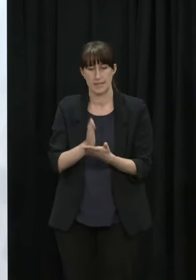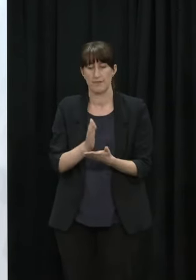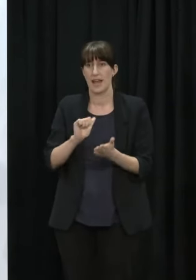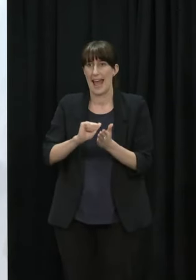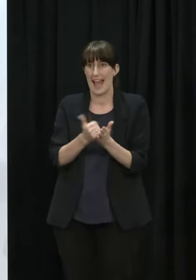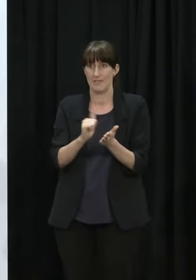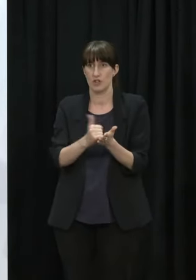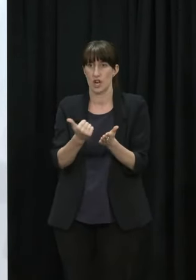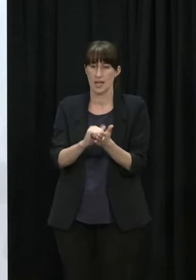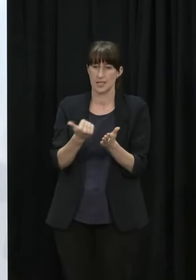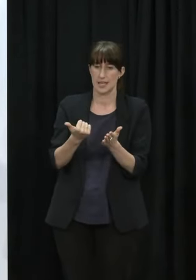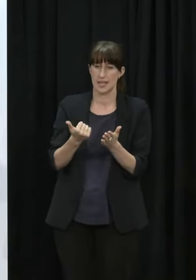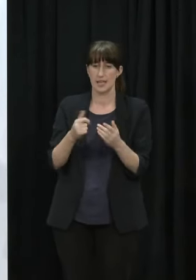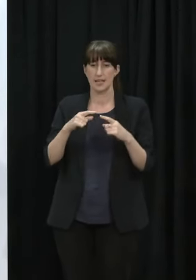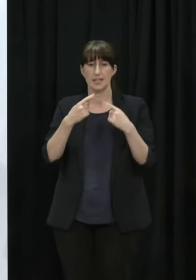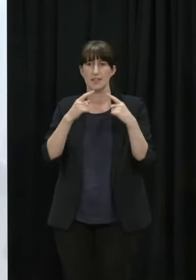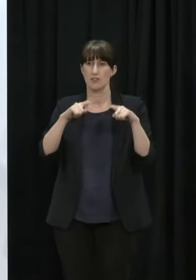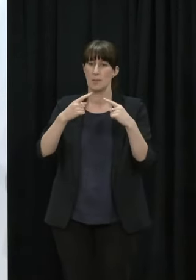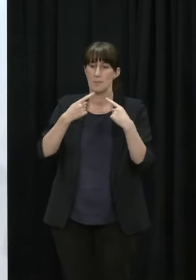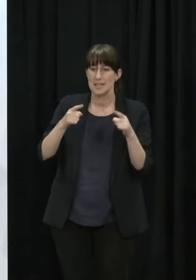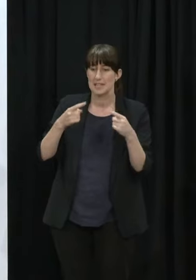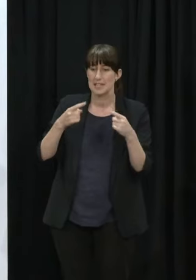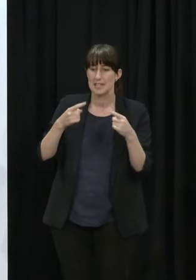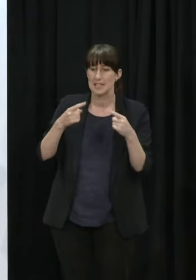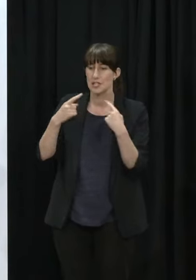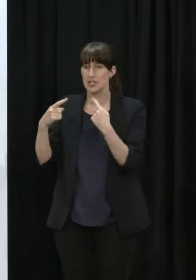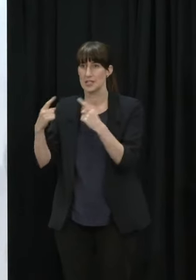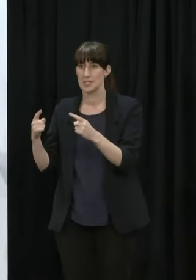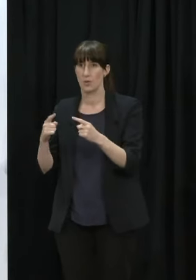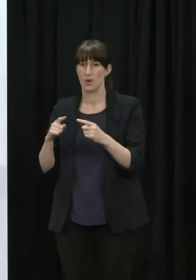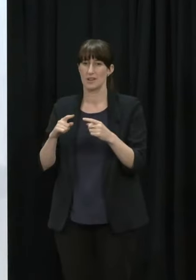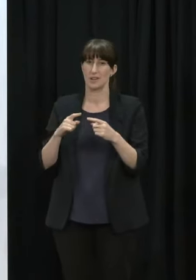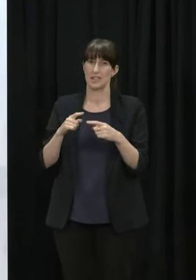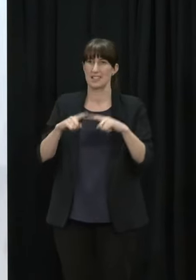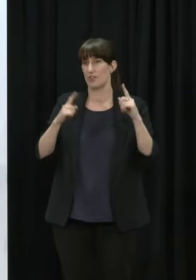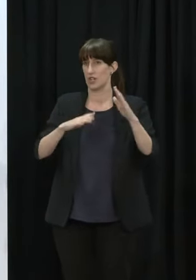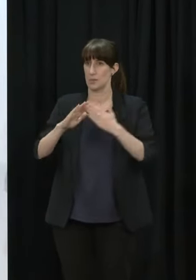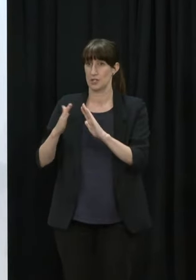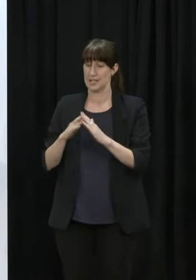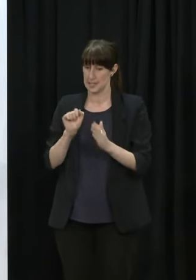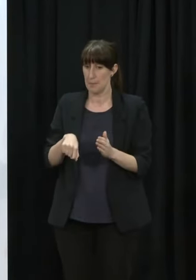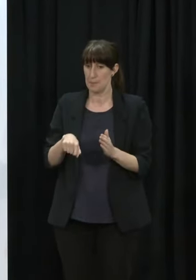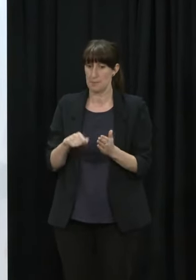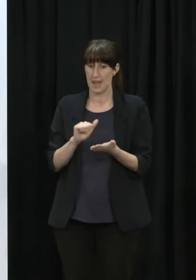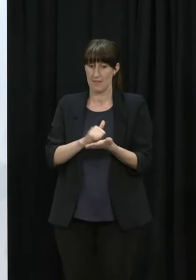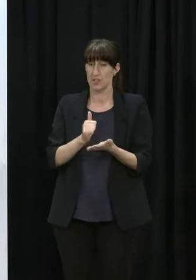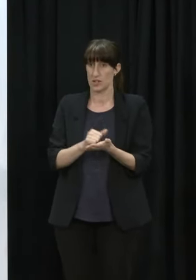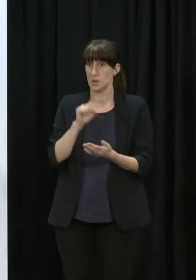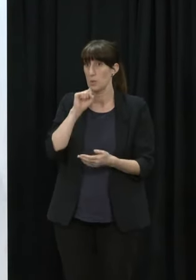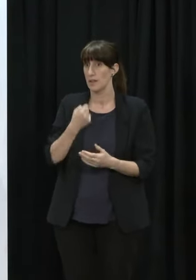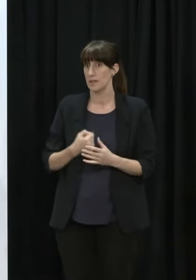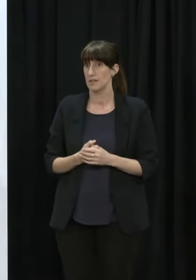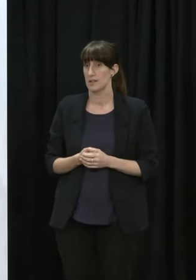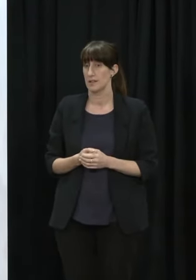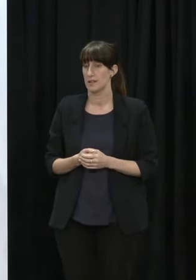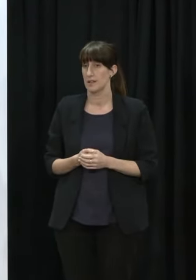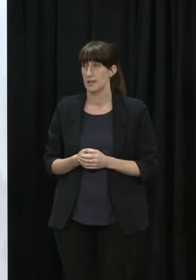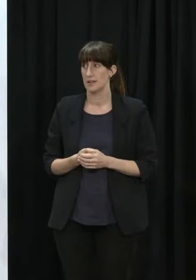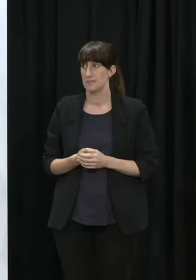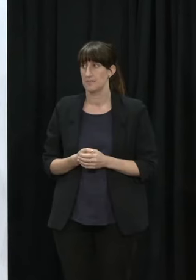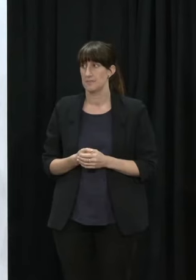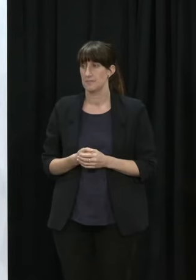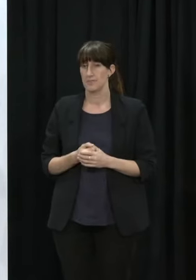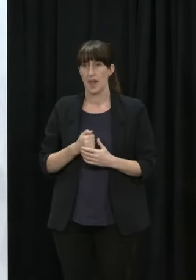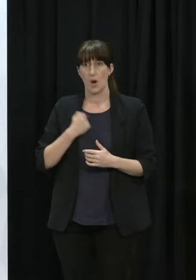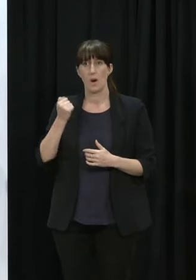there will be different messages targeted at different communities so there will certainly be some advertising targeted at Māori there and with the work that we've